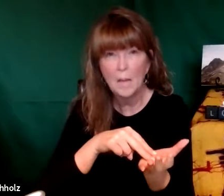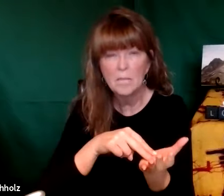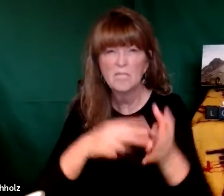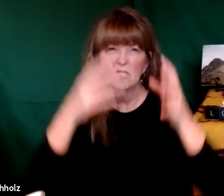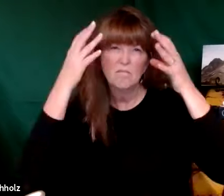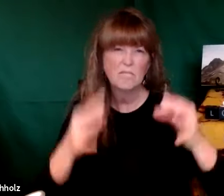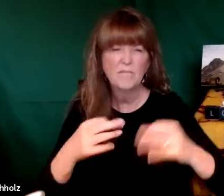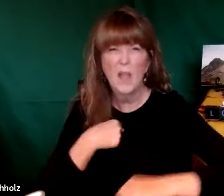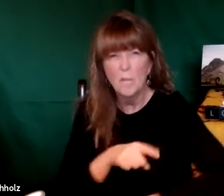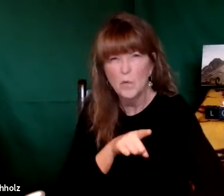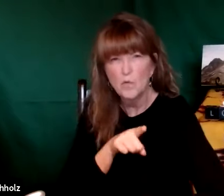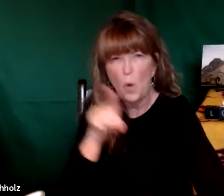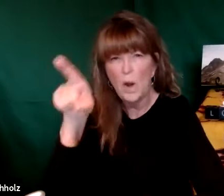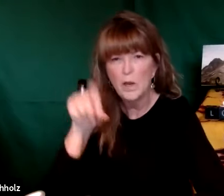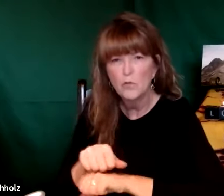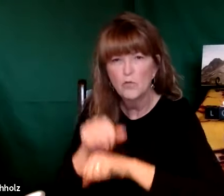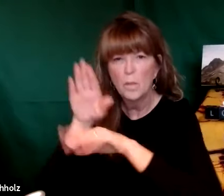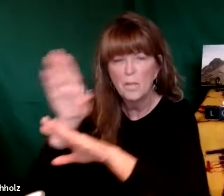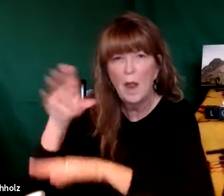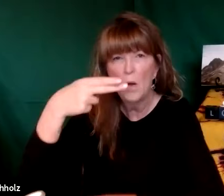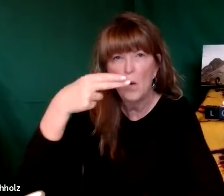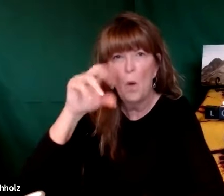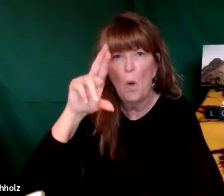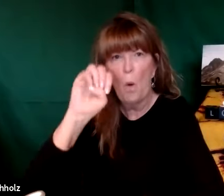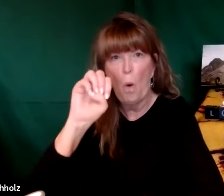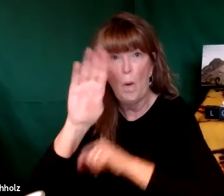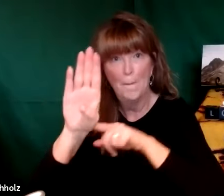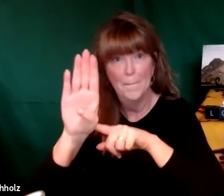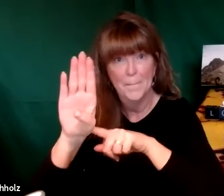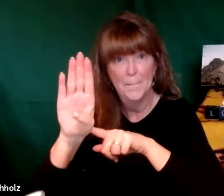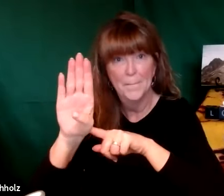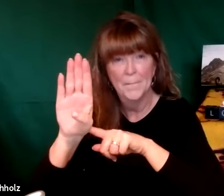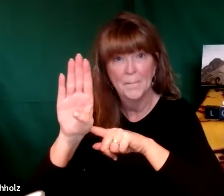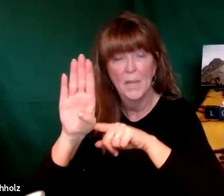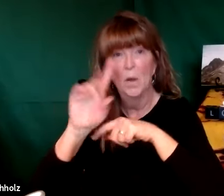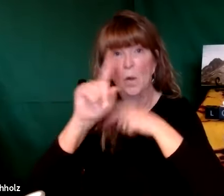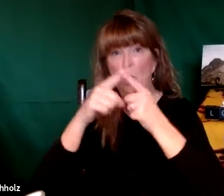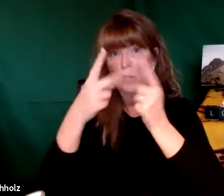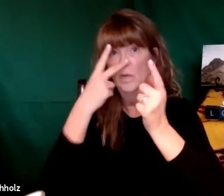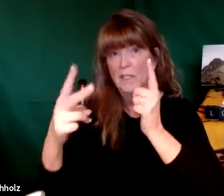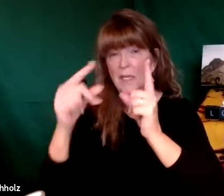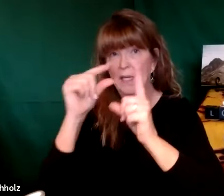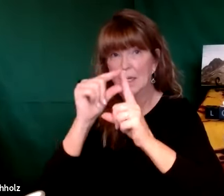it says that Elijah got up and decided that he was going to go to the Mount of Mount Horeb